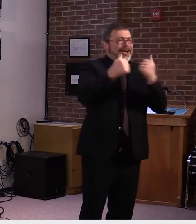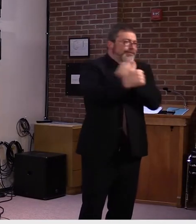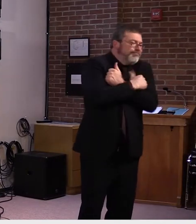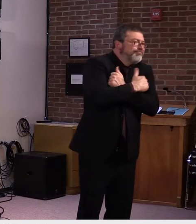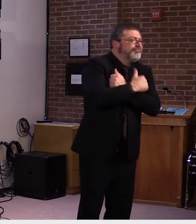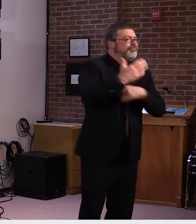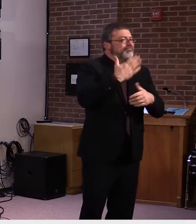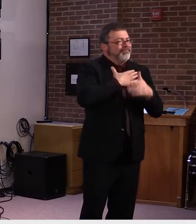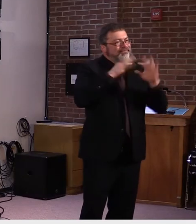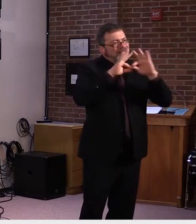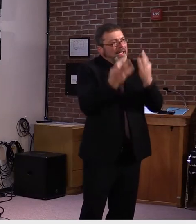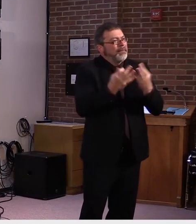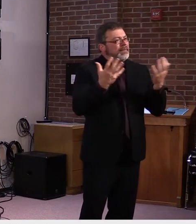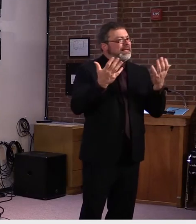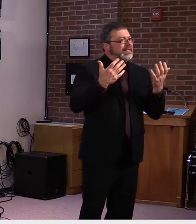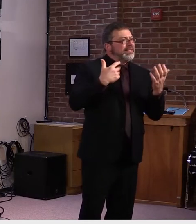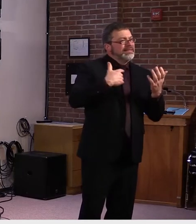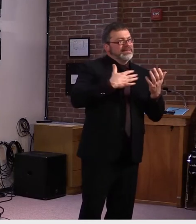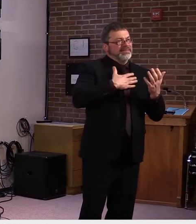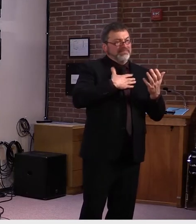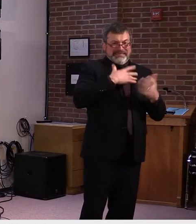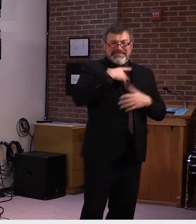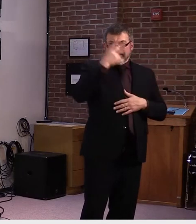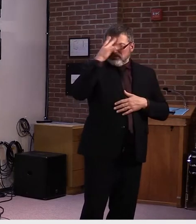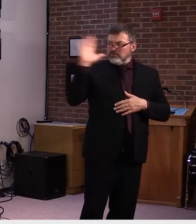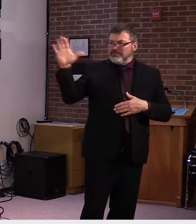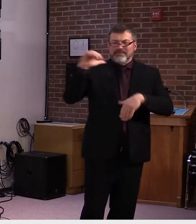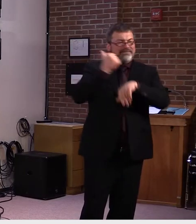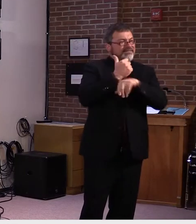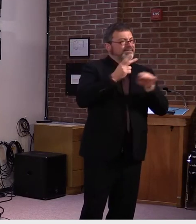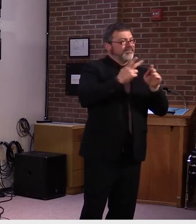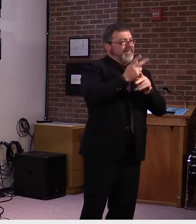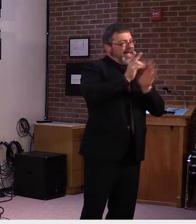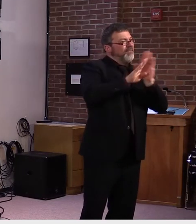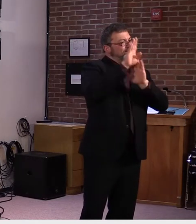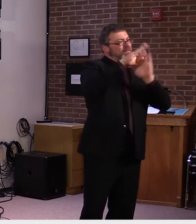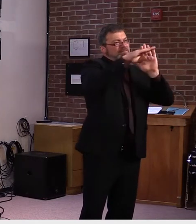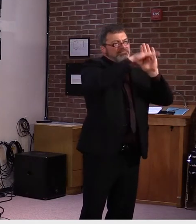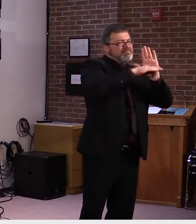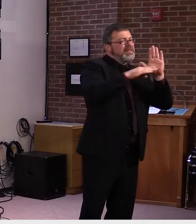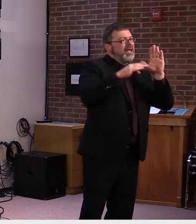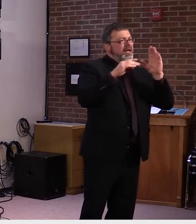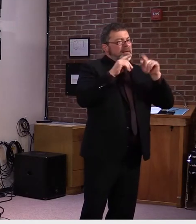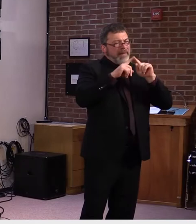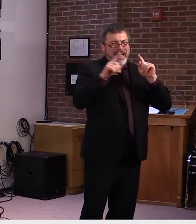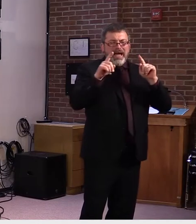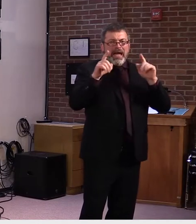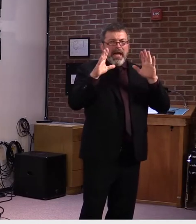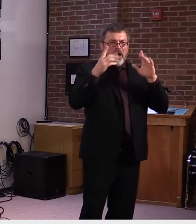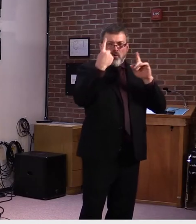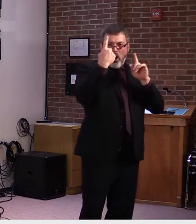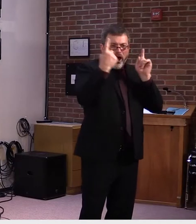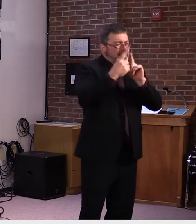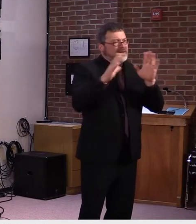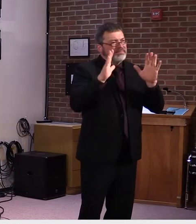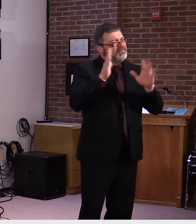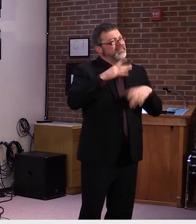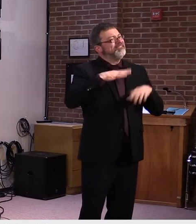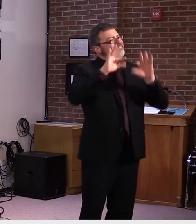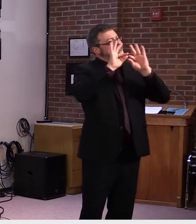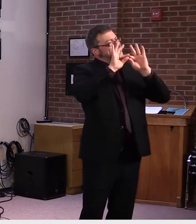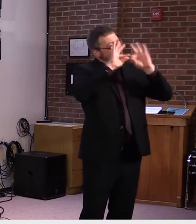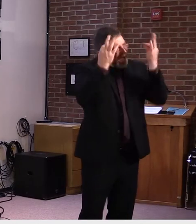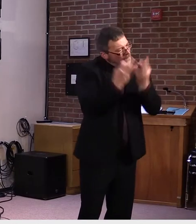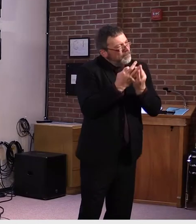like outside services can begin again at those facilities, but no guidelines for when a spouse or child will be able to do something like hold their loved